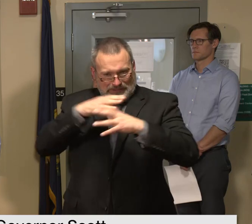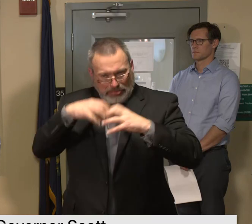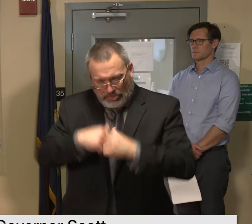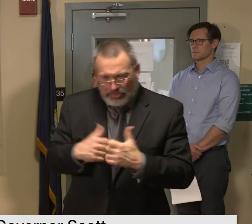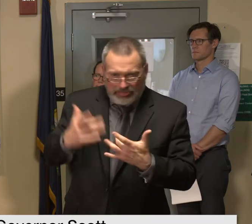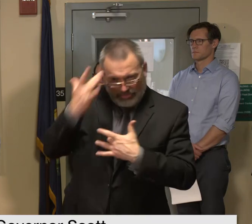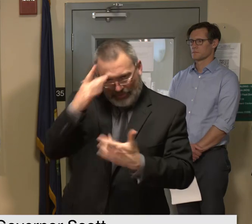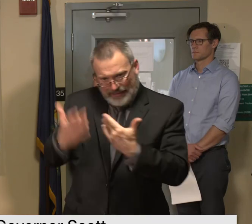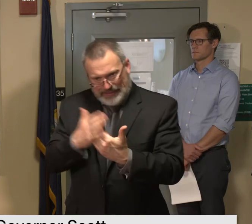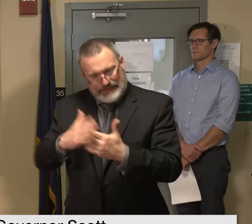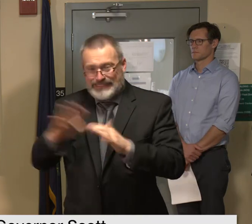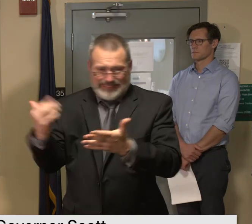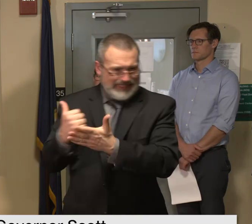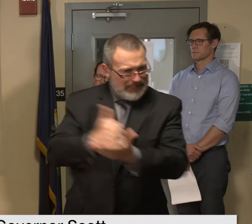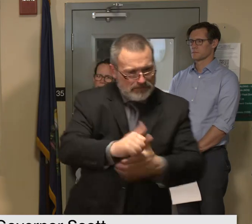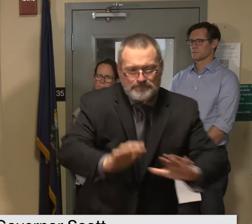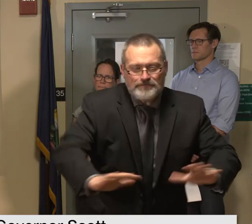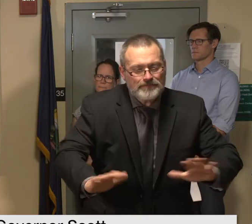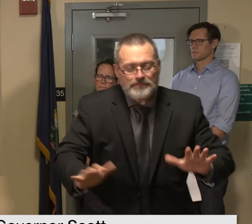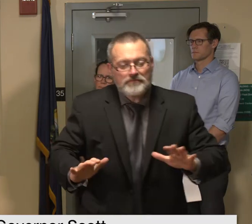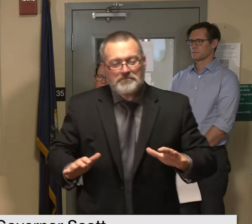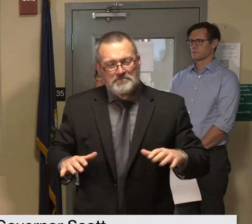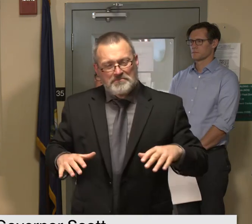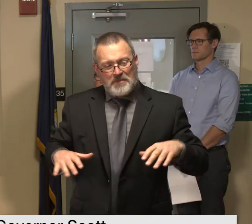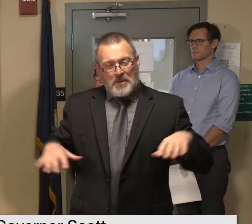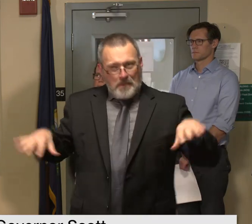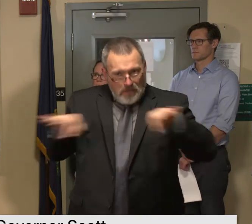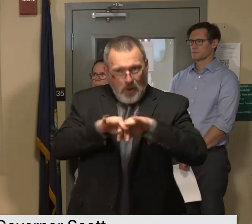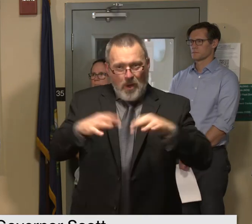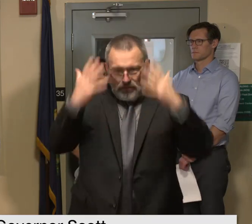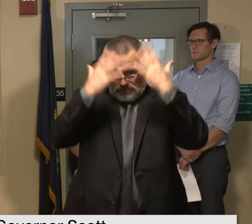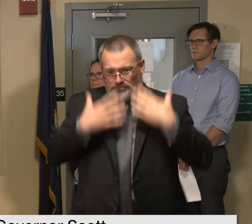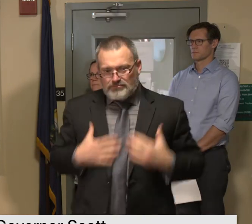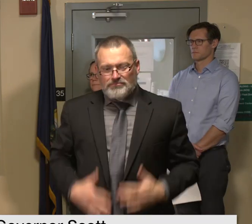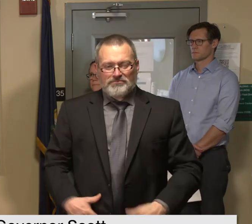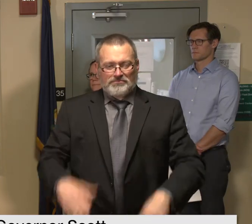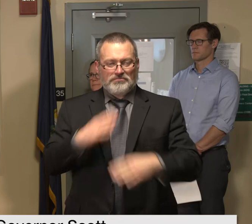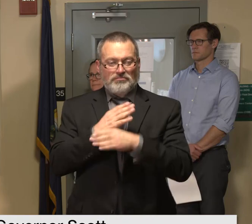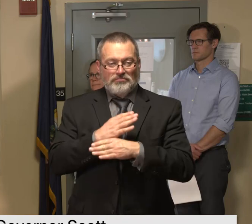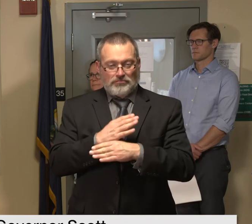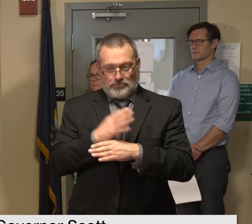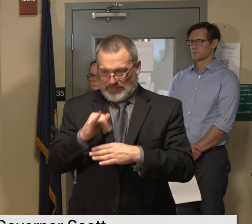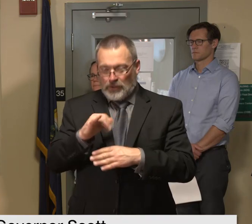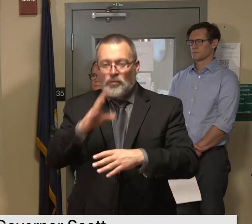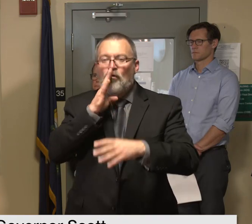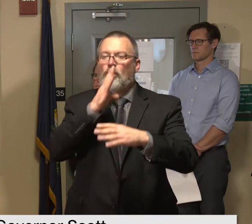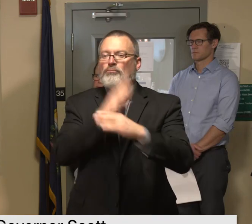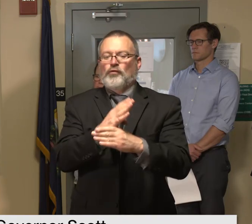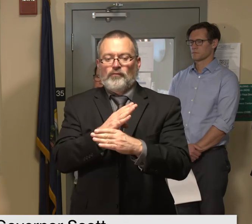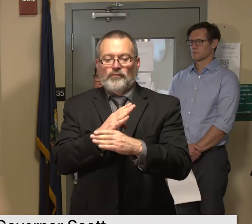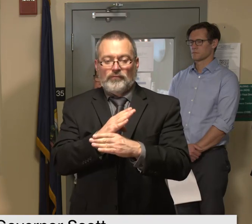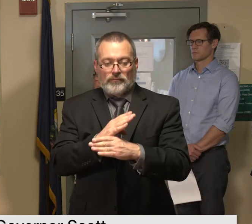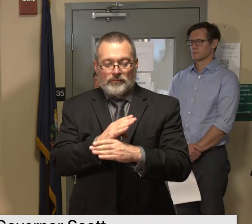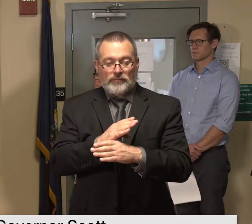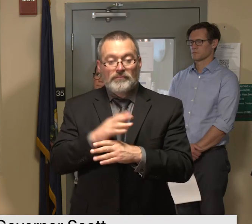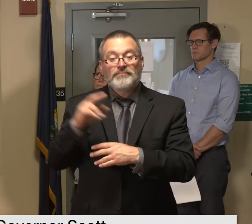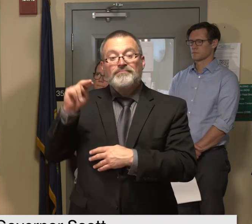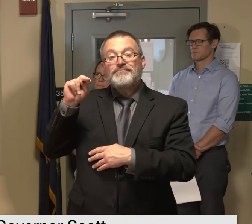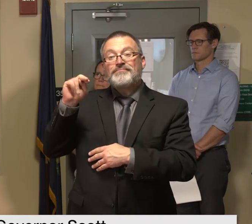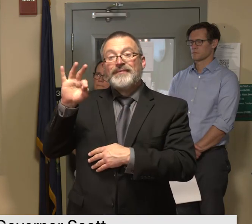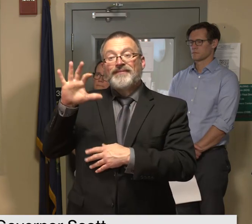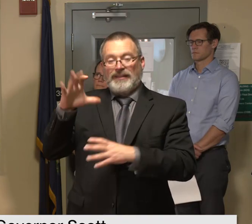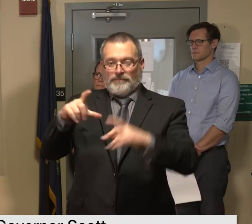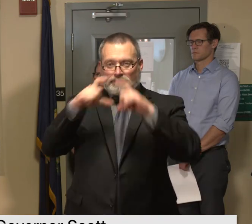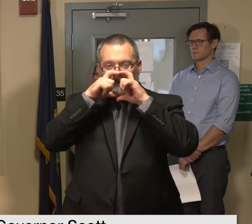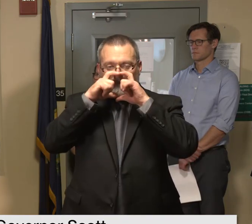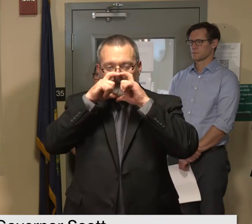wear protective clothing and waterproof clothing including n95 masks and